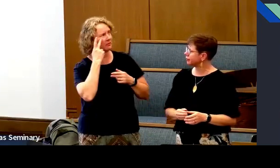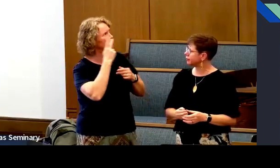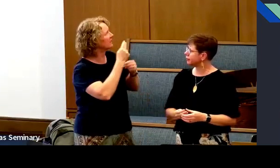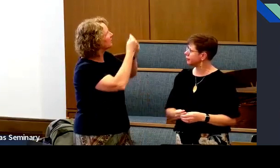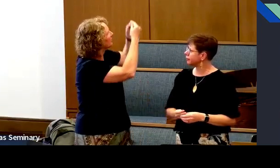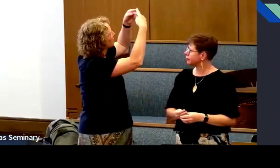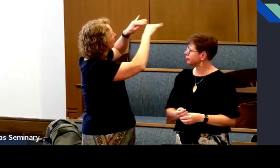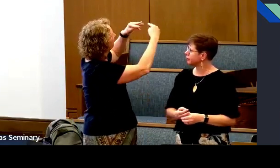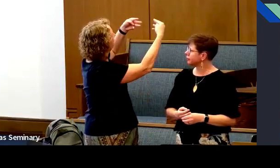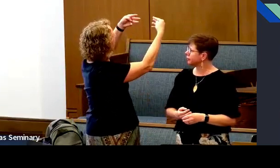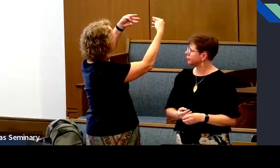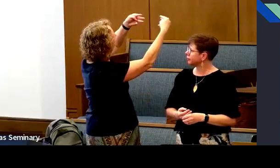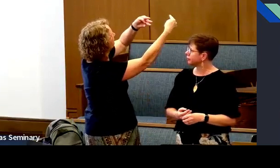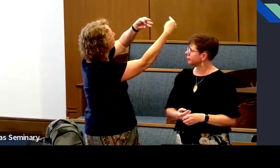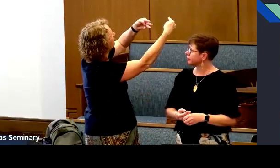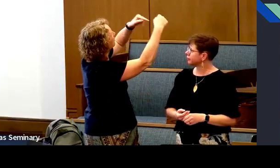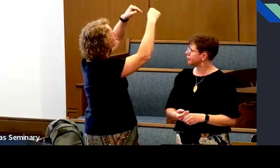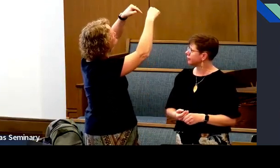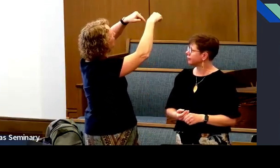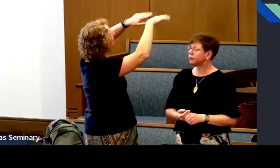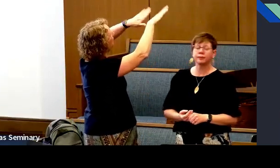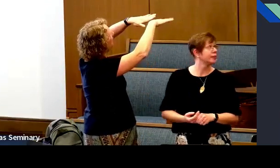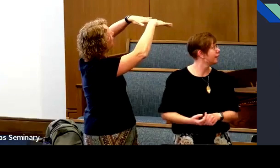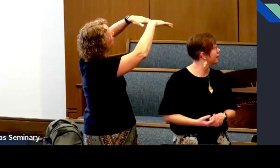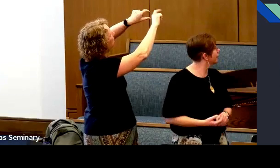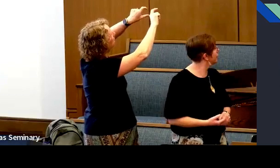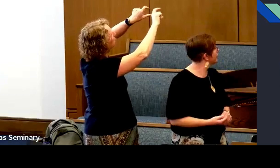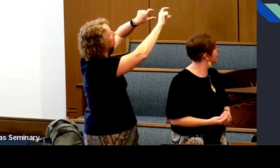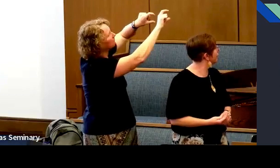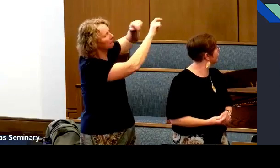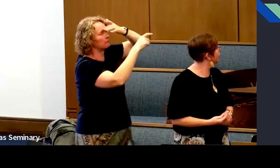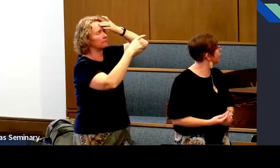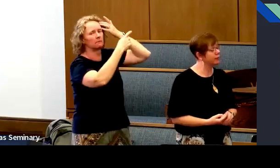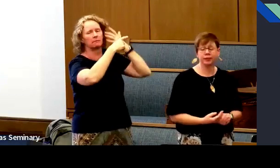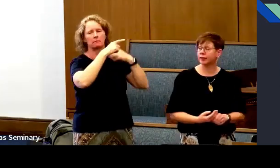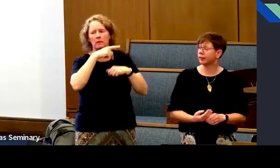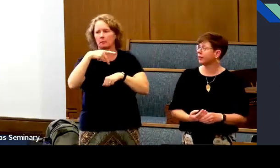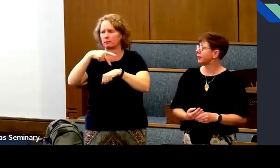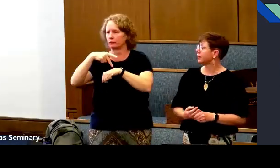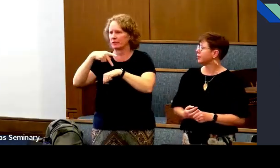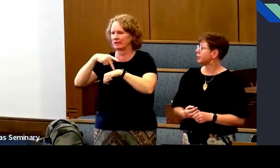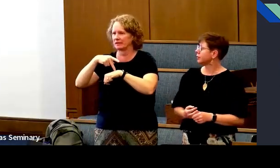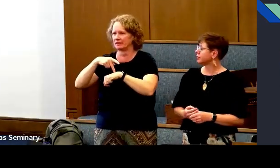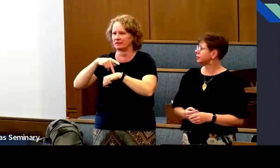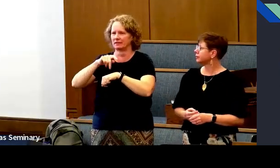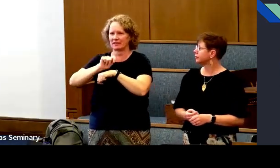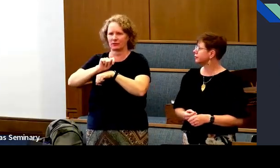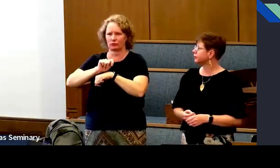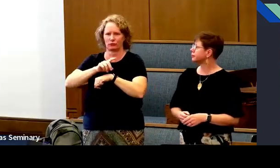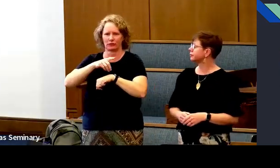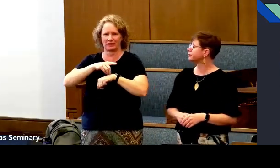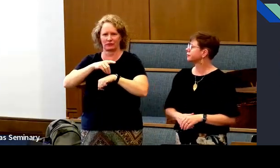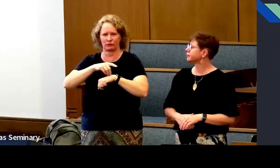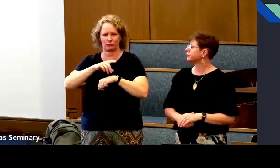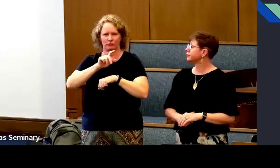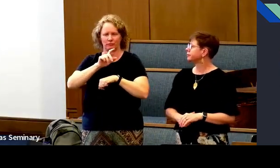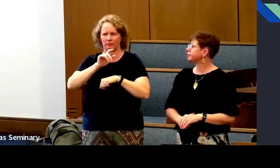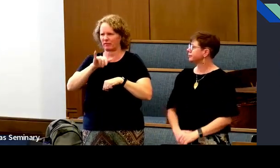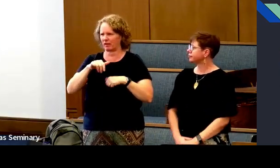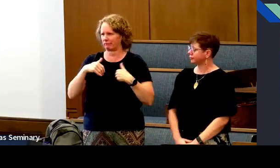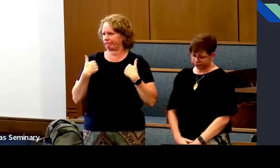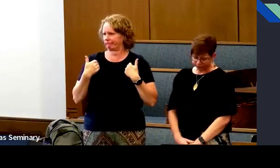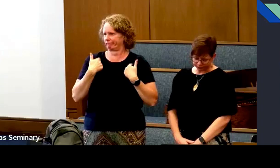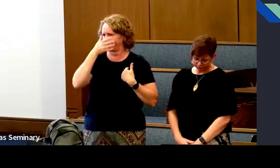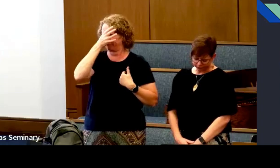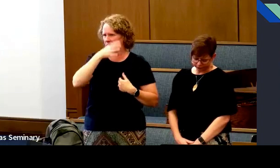So I think, I think it's kind of cool. As you look down at the bottom, you can see it